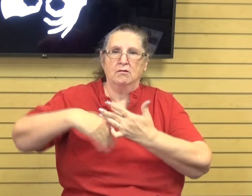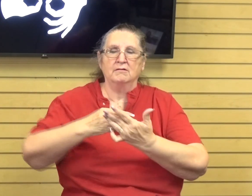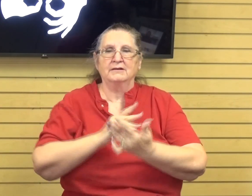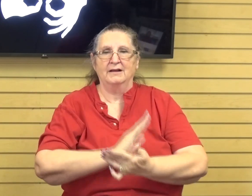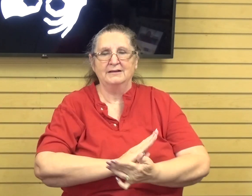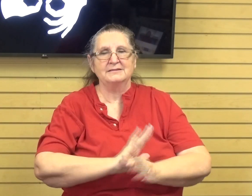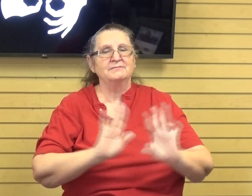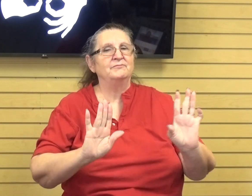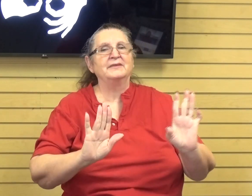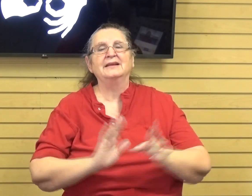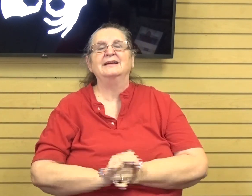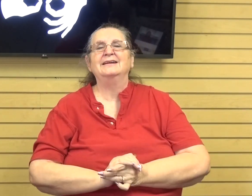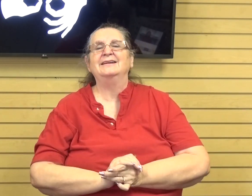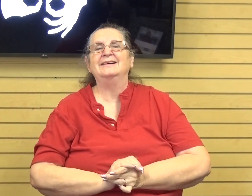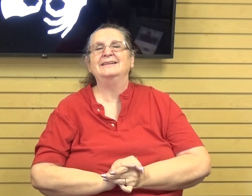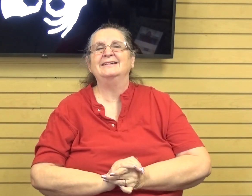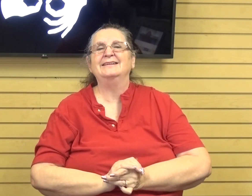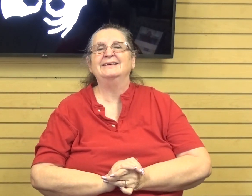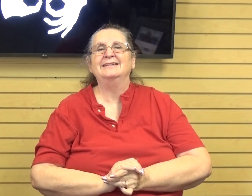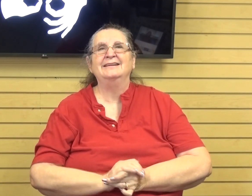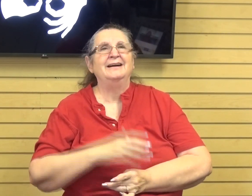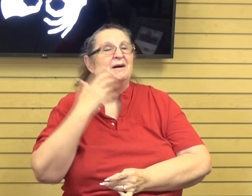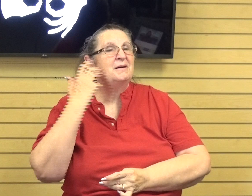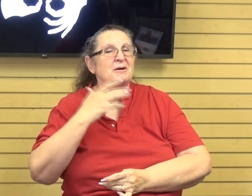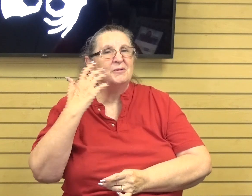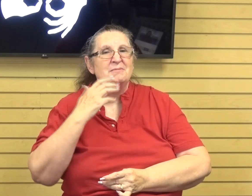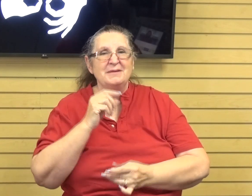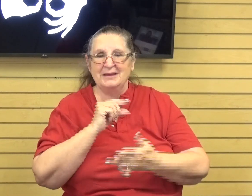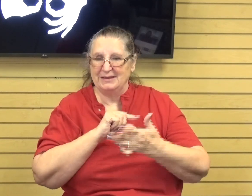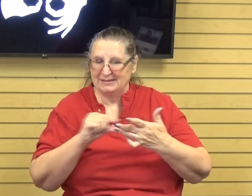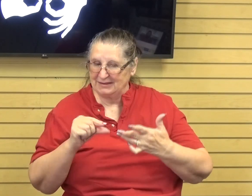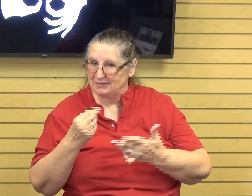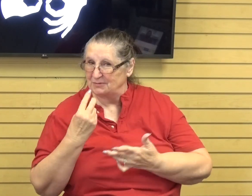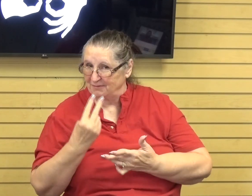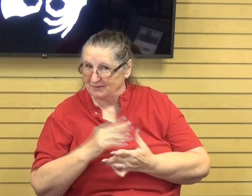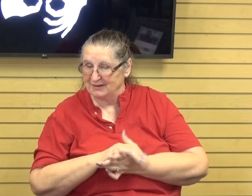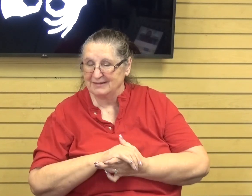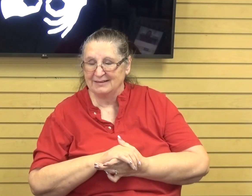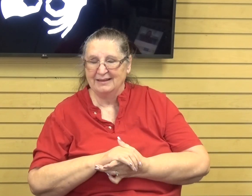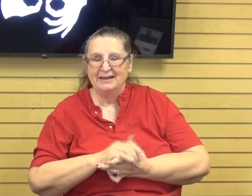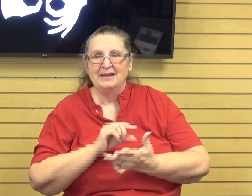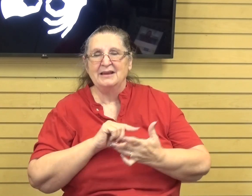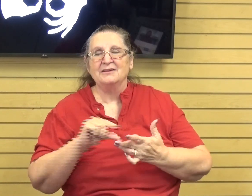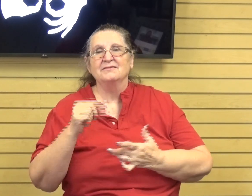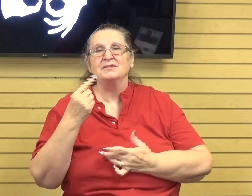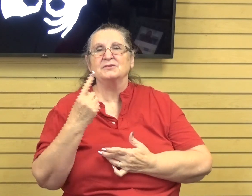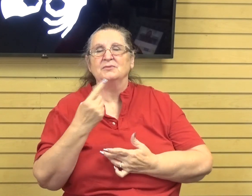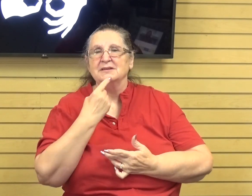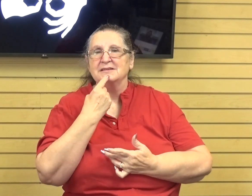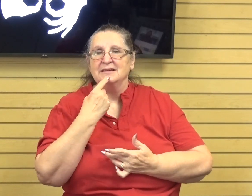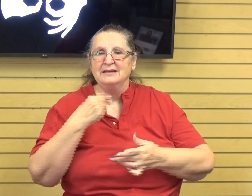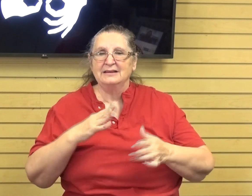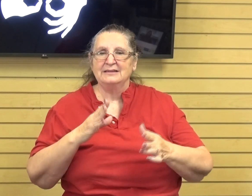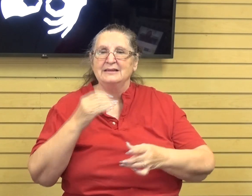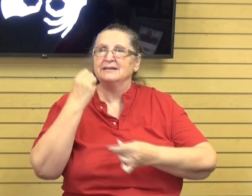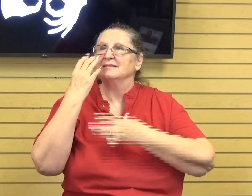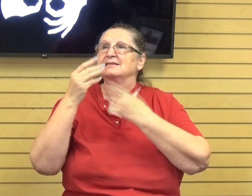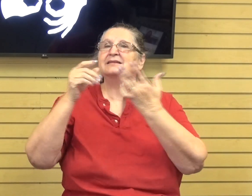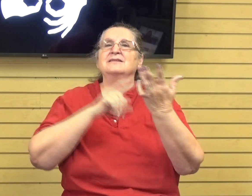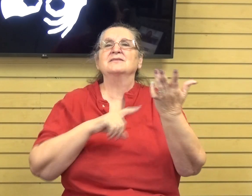So what an amazing couple verses. So in verse 1 where it says, Let us sing to the Lord. Let